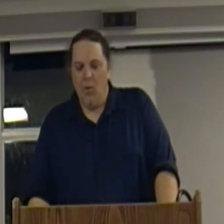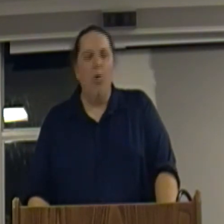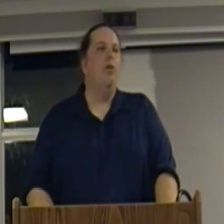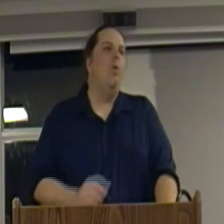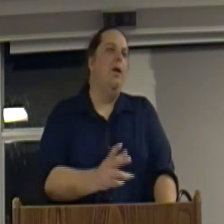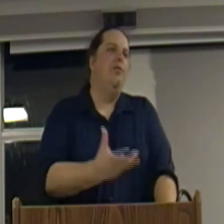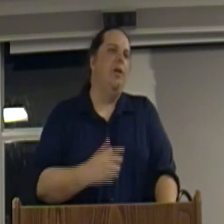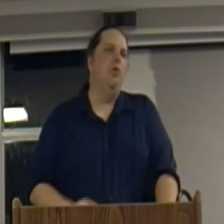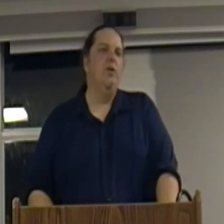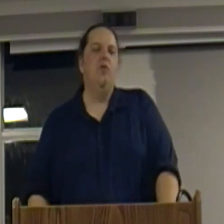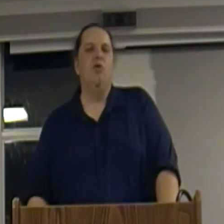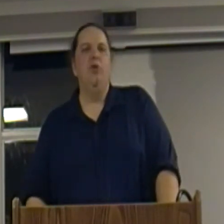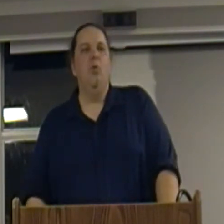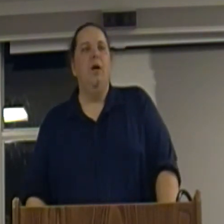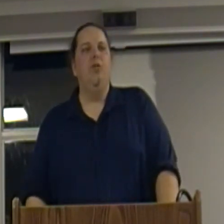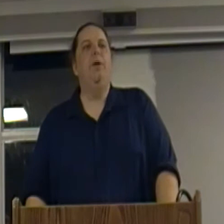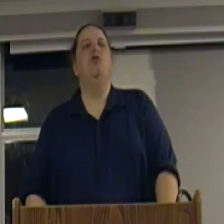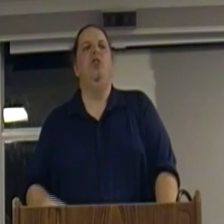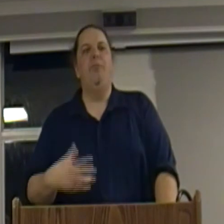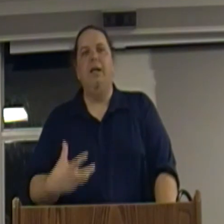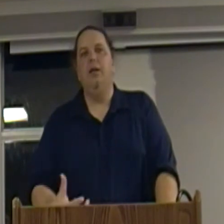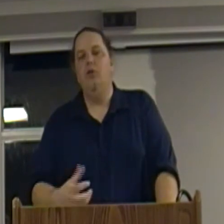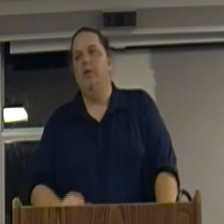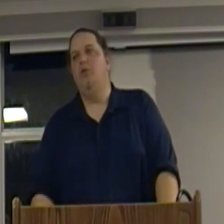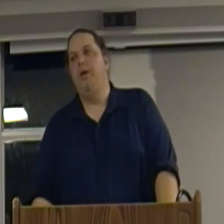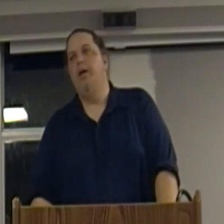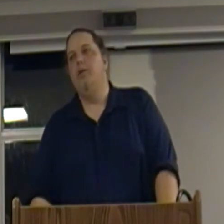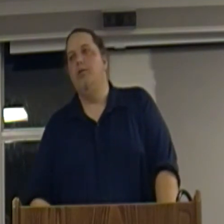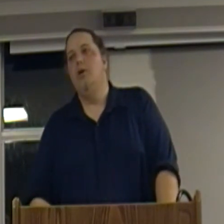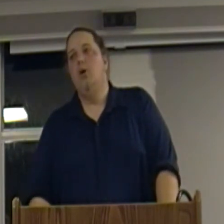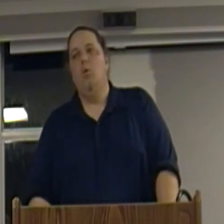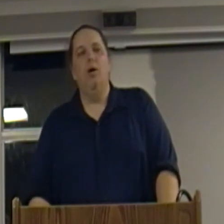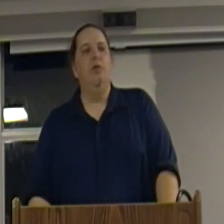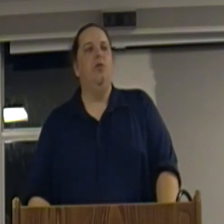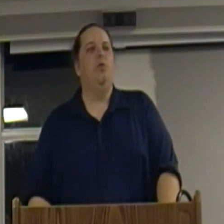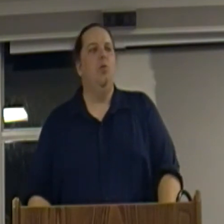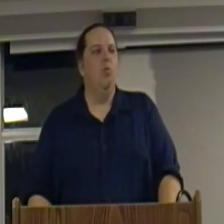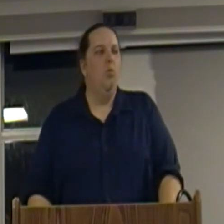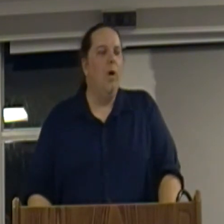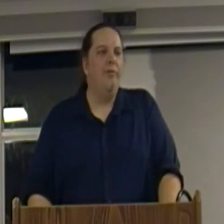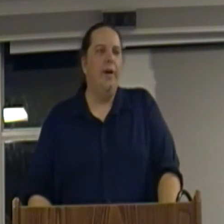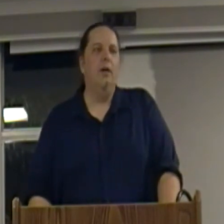One of the ways that they would redistribute wealth, especially spending it during these periods, was welfare,